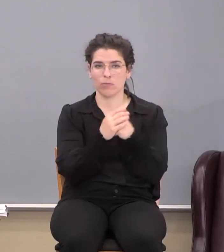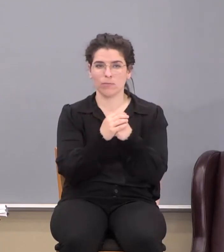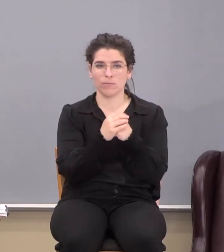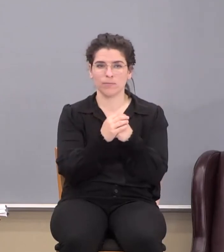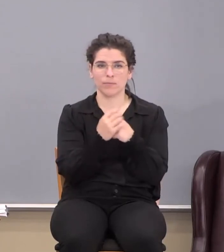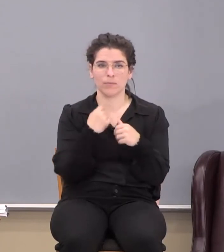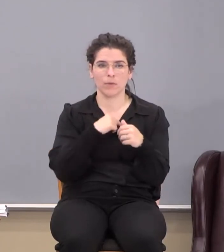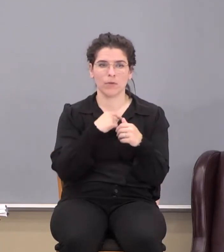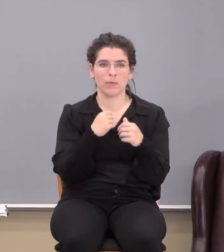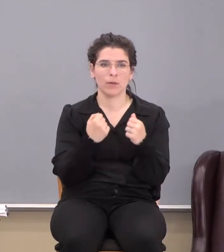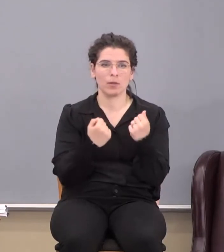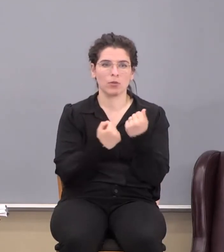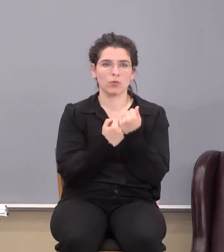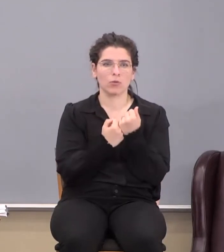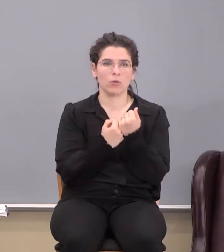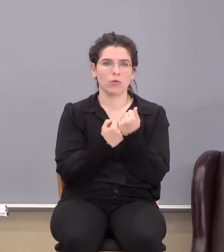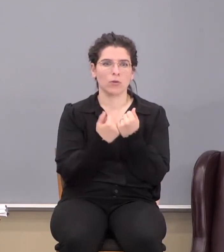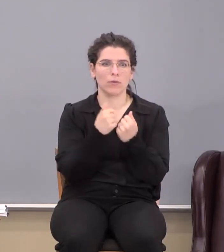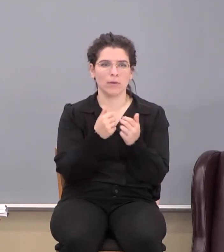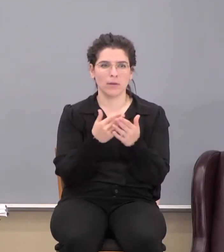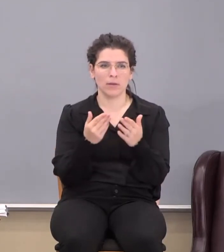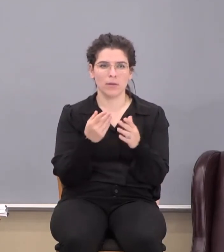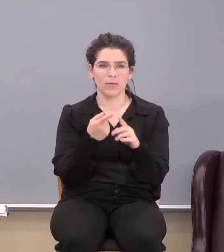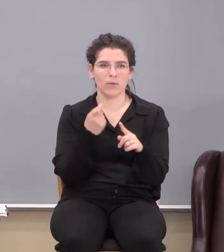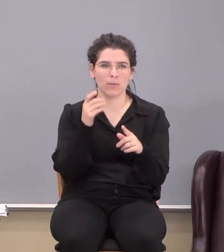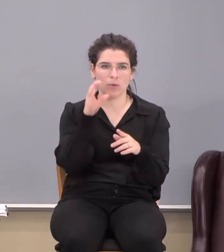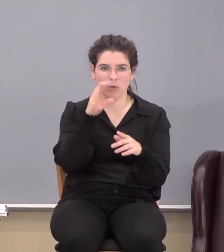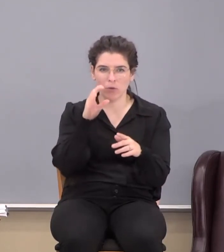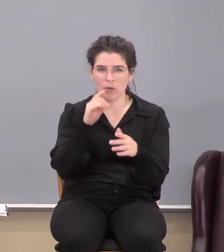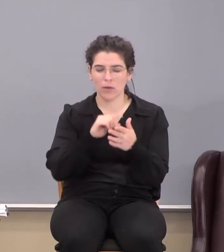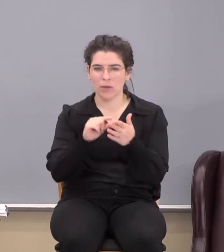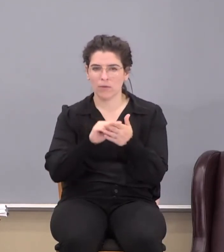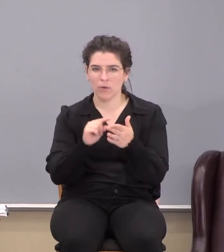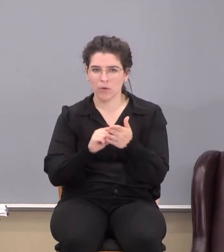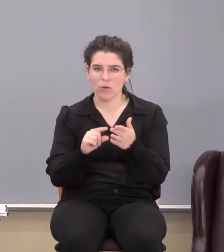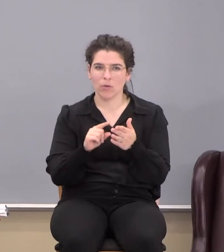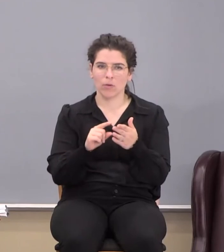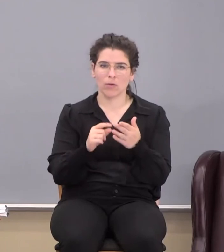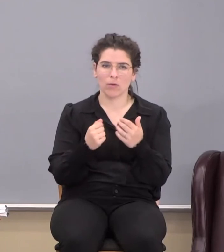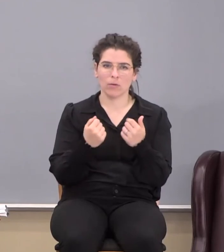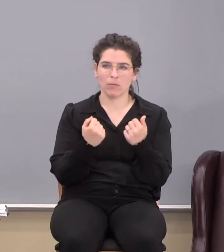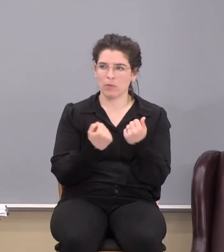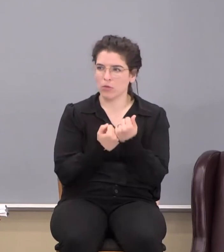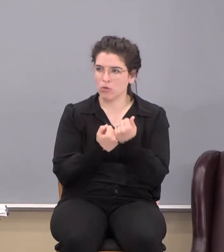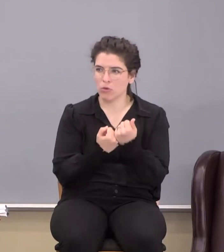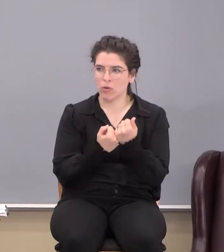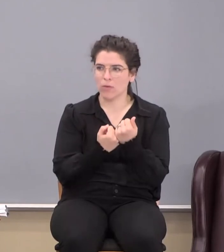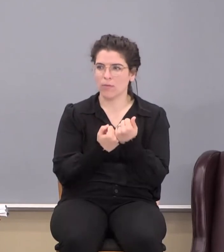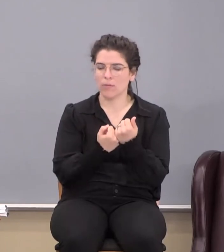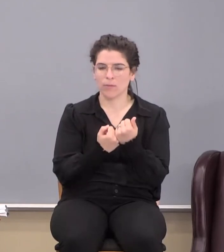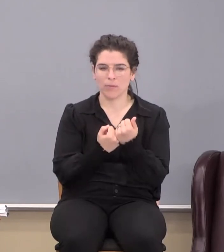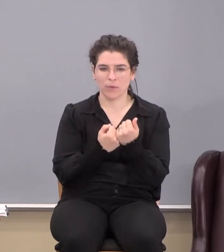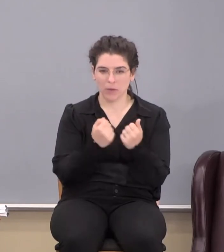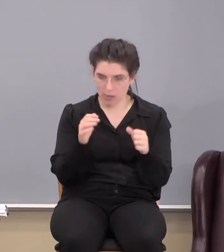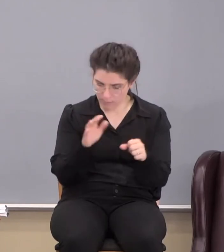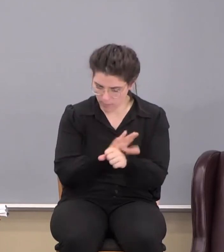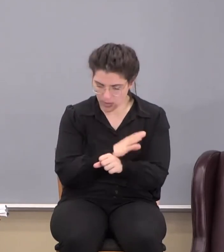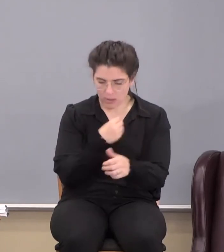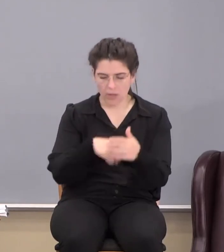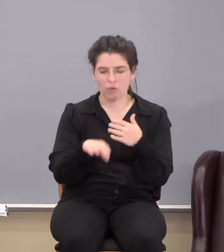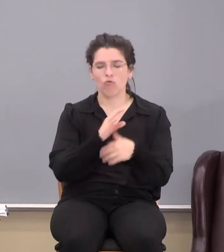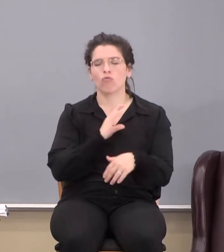Have we been assured of anything from looking at these verses? What have we been assured of? How about complaining Christ?